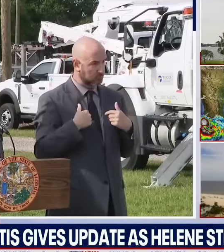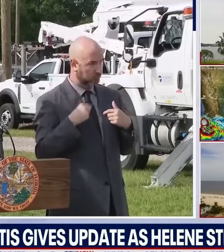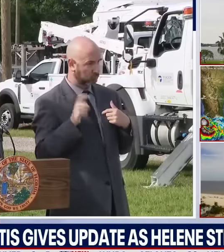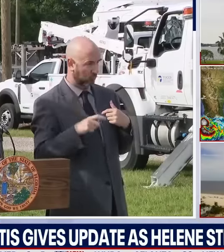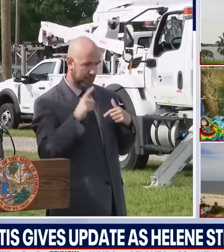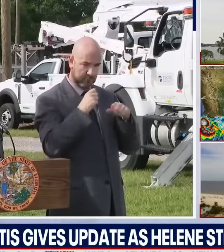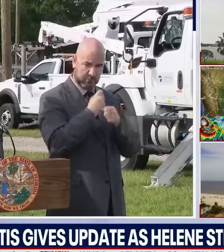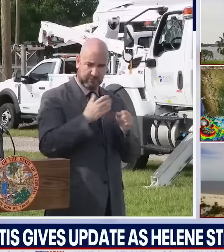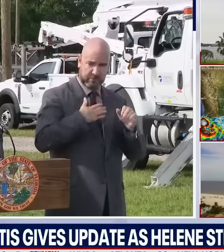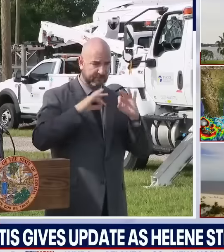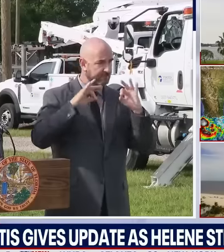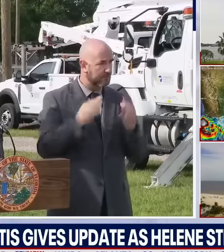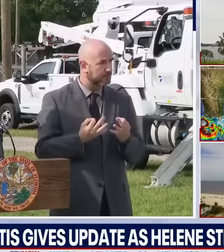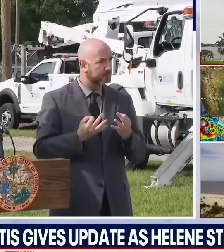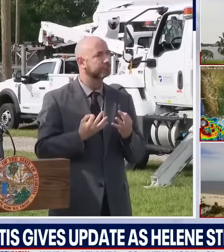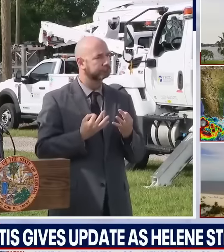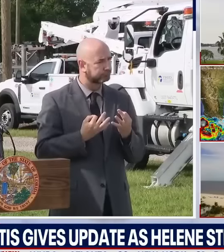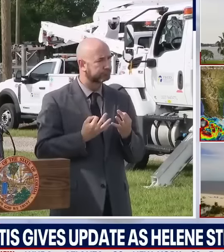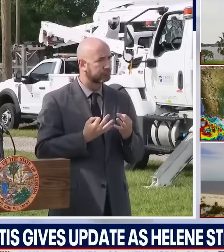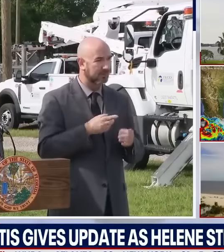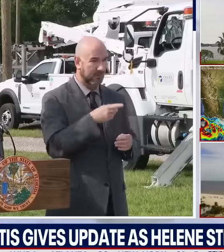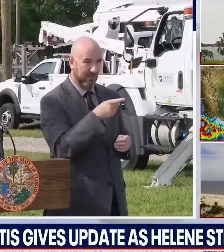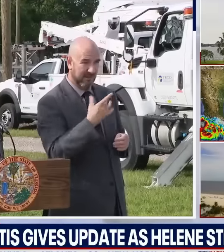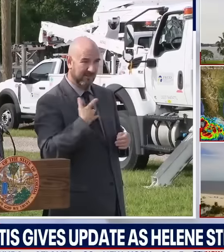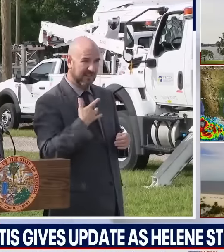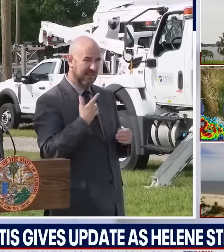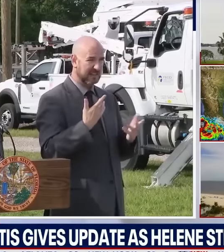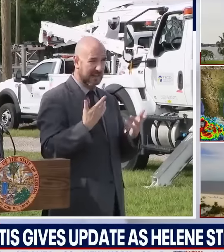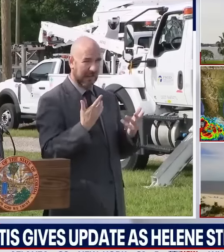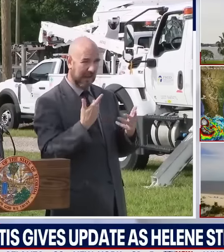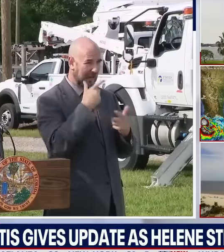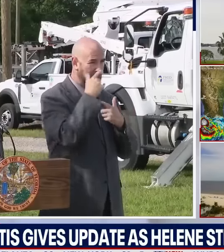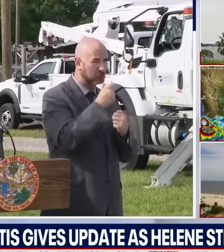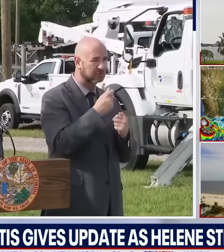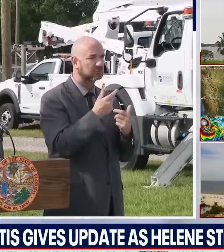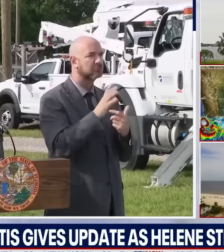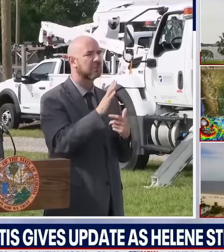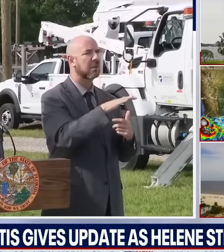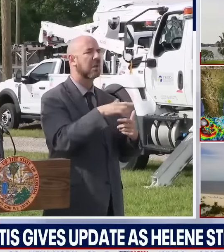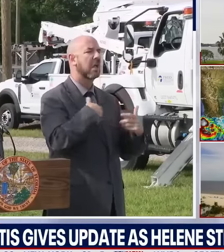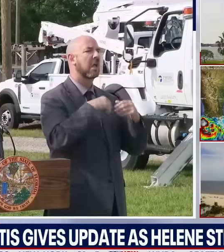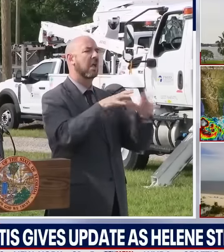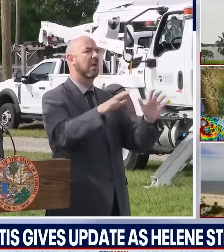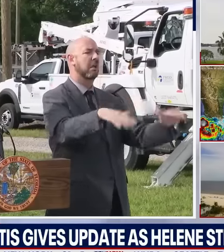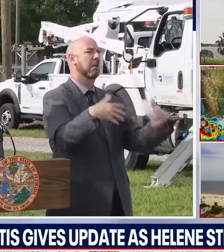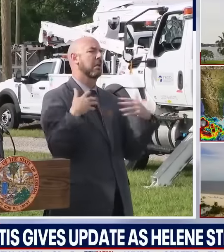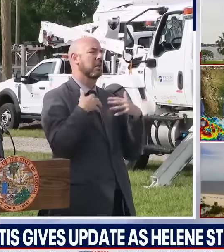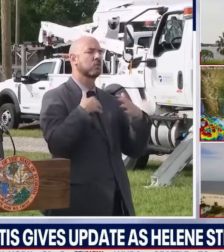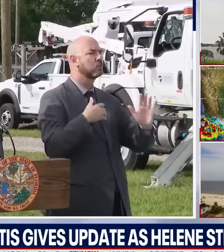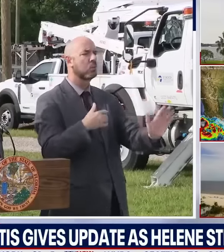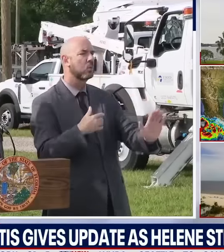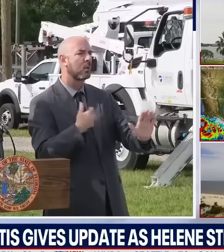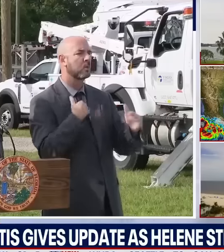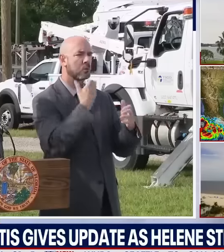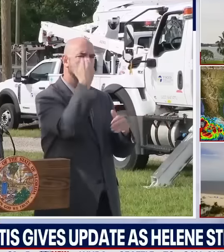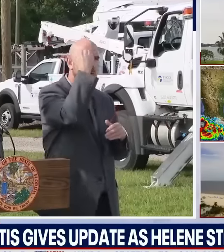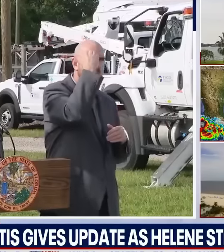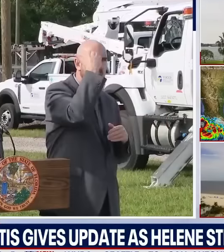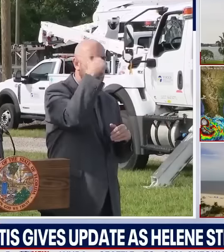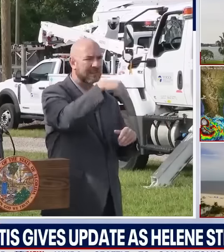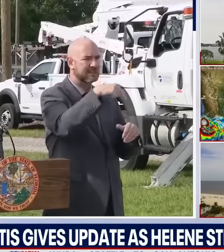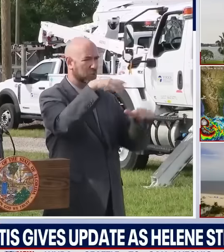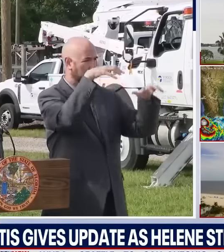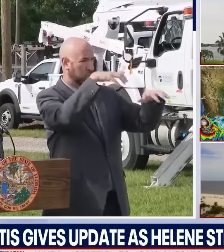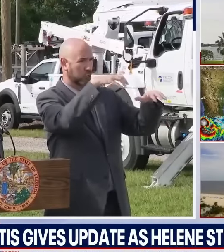and trying to just say the only thing that could happen is worst case. We've said there's a range of possibilities for this storm. Some models have it as a